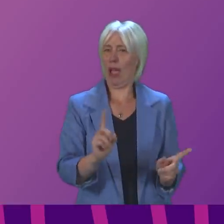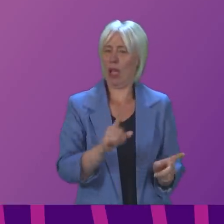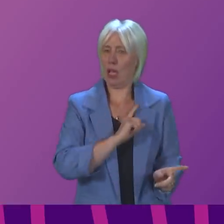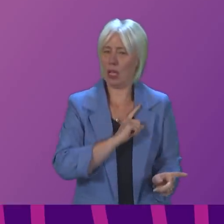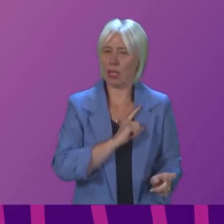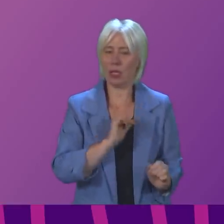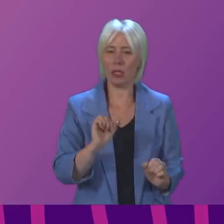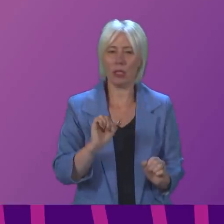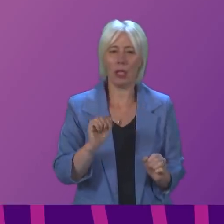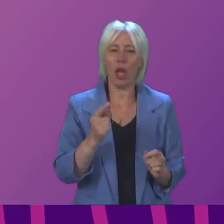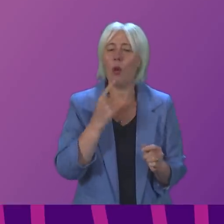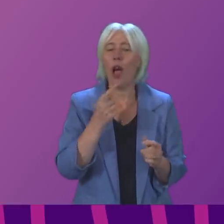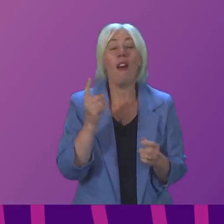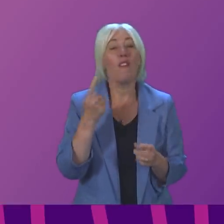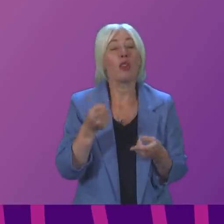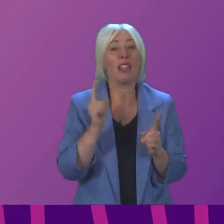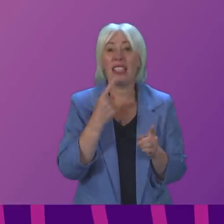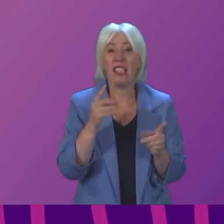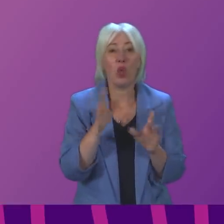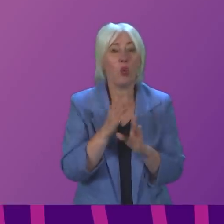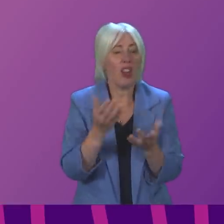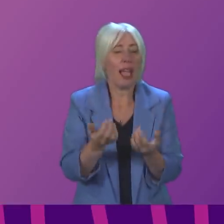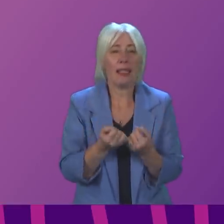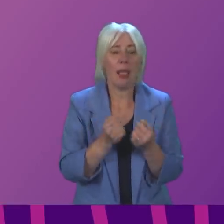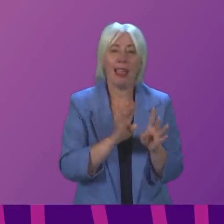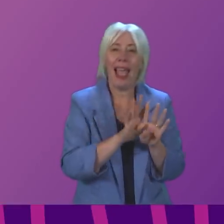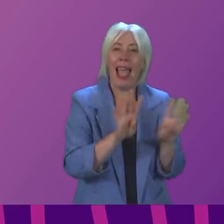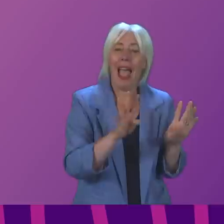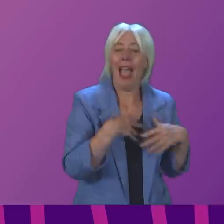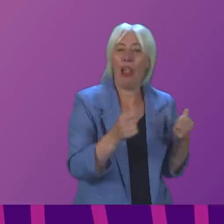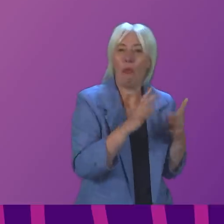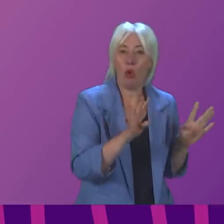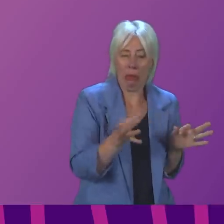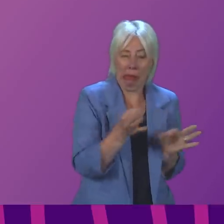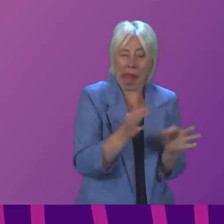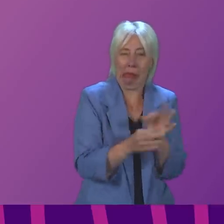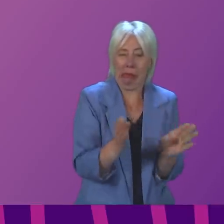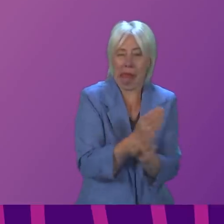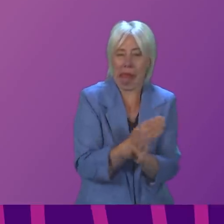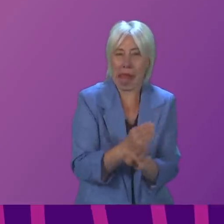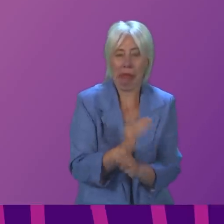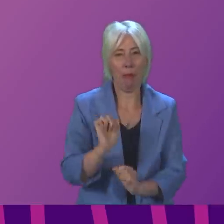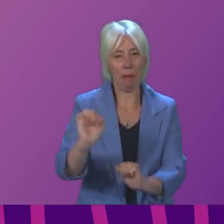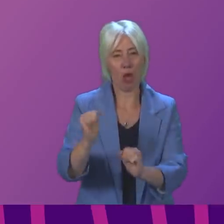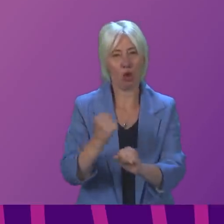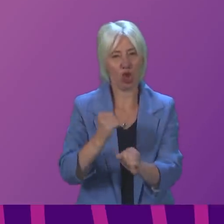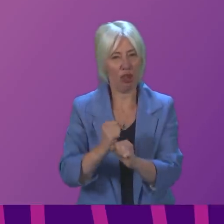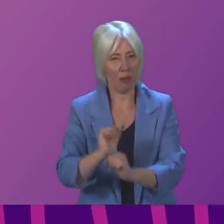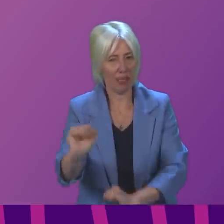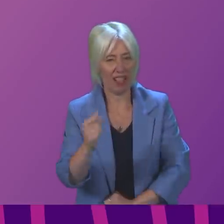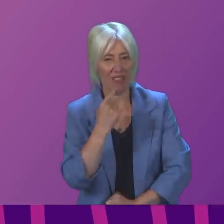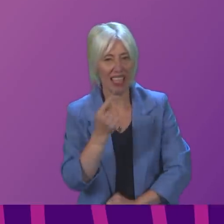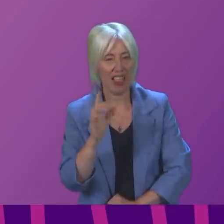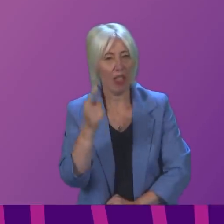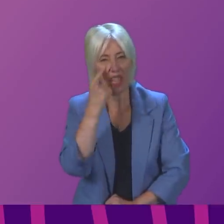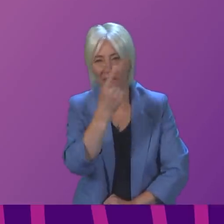said she will not tolerate cover-ups or secrecy from health boards, but in this case her own officials have acted to ensure this evidence is heard in